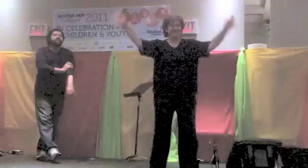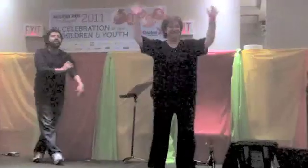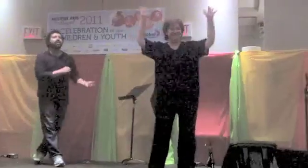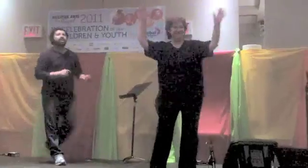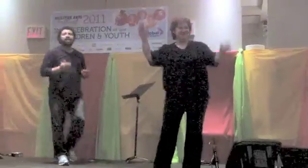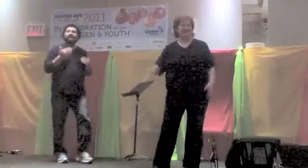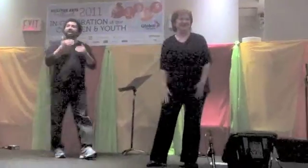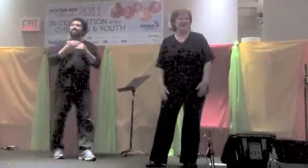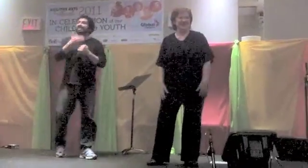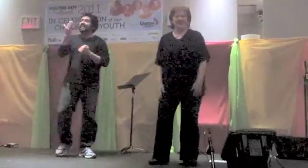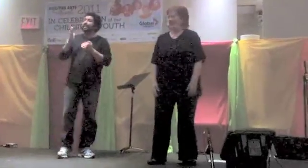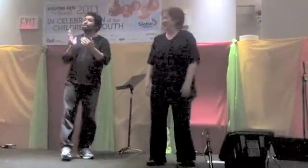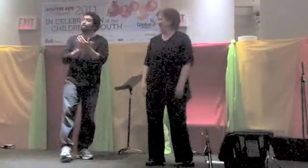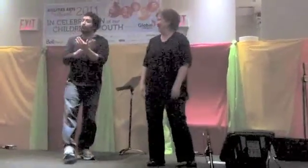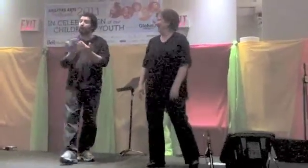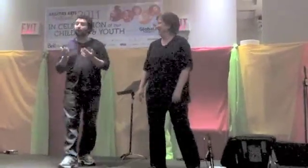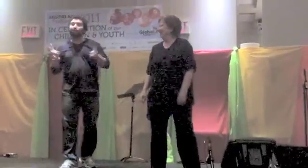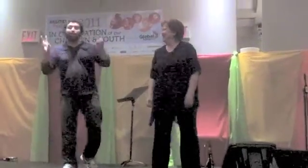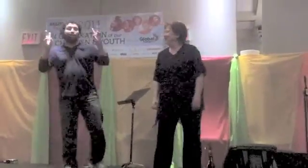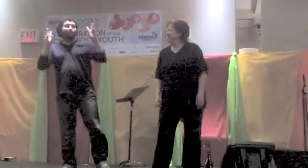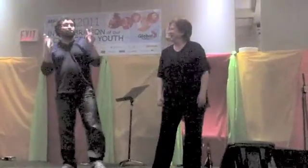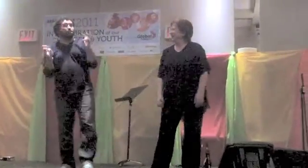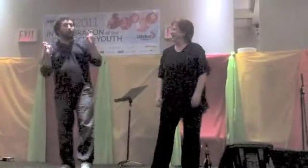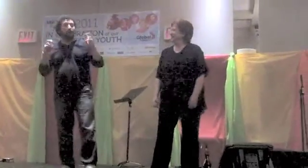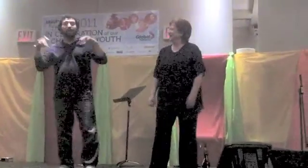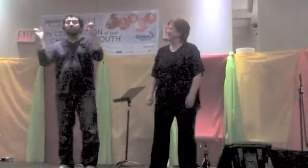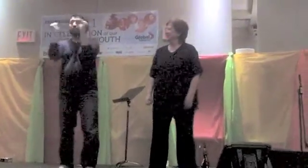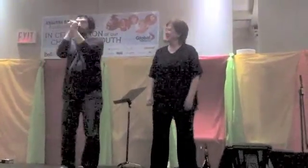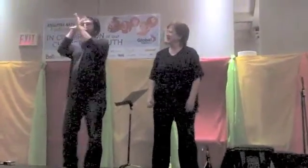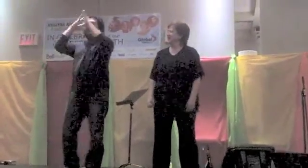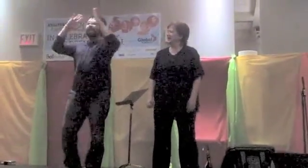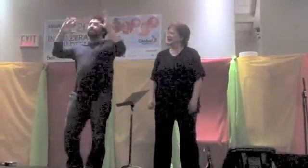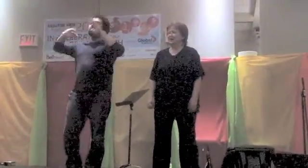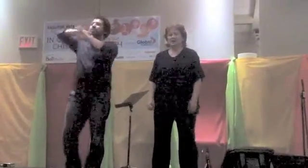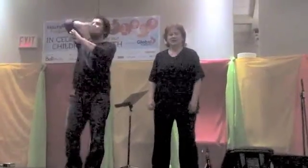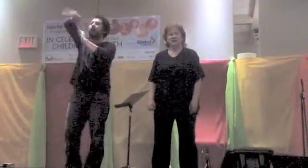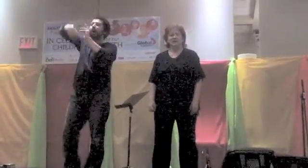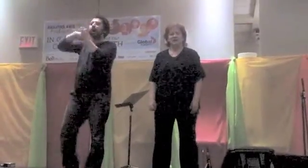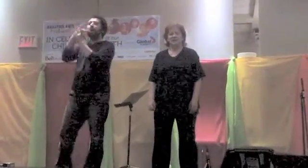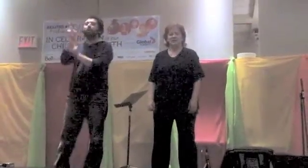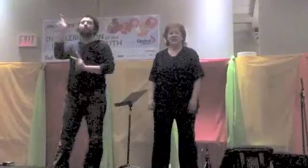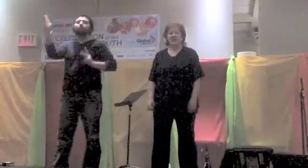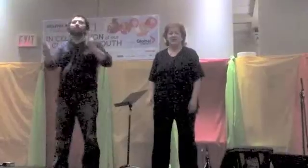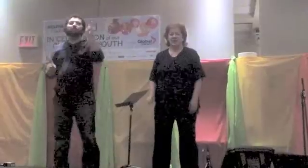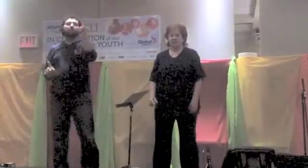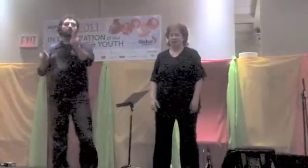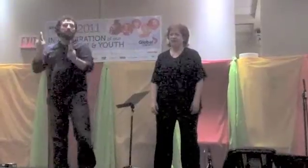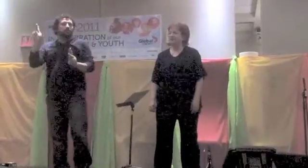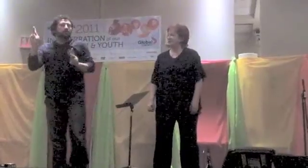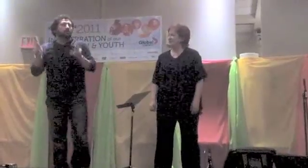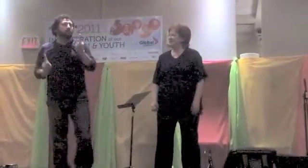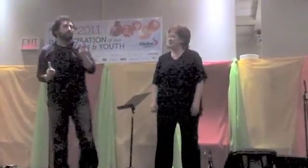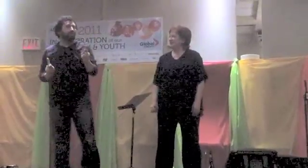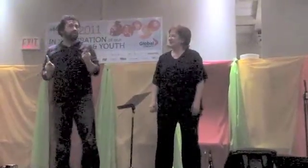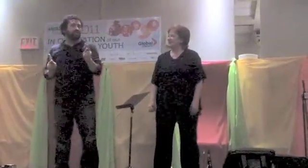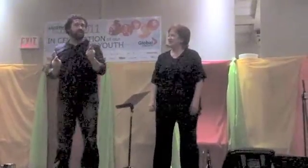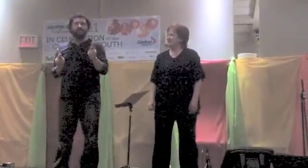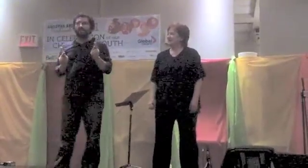Hello, everyone. Our next song is a song called Imagine. Imagine all the people.